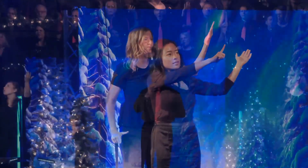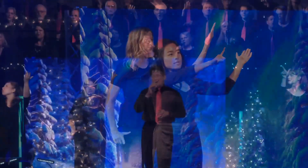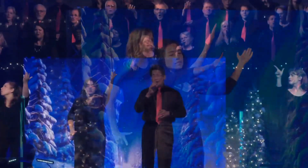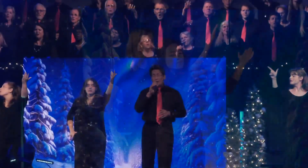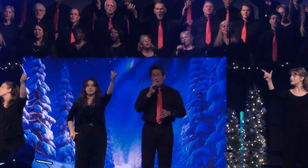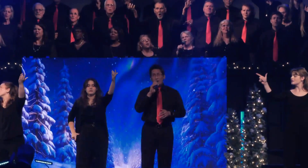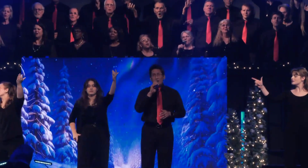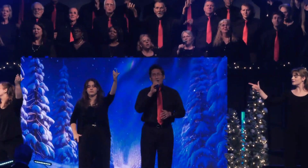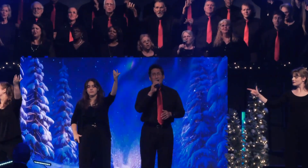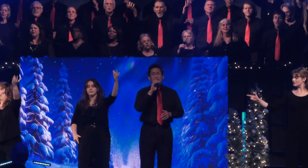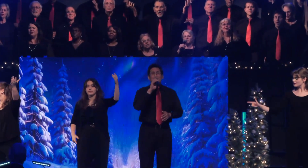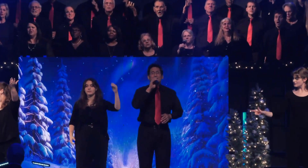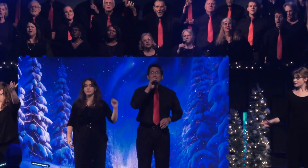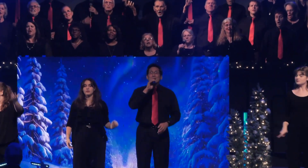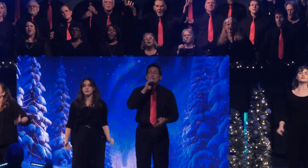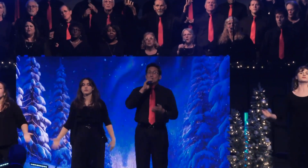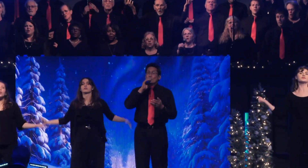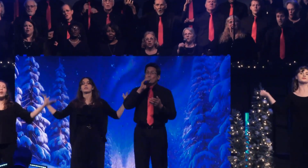Lord